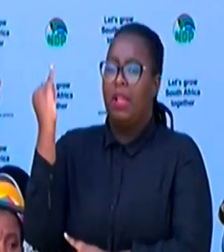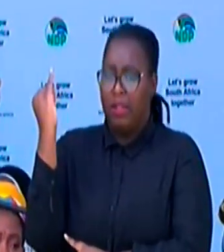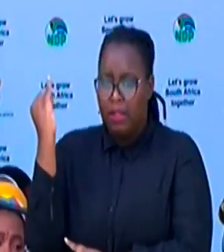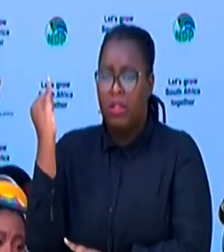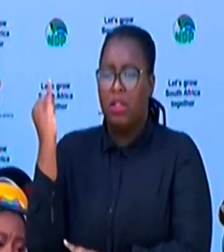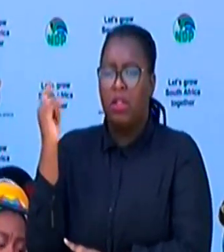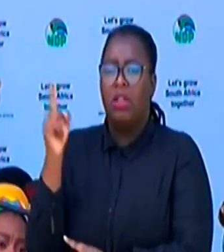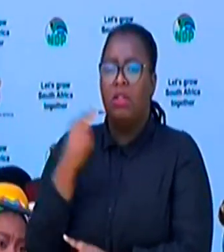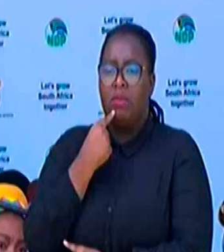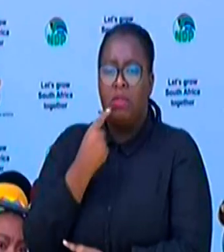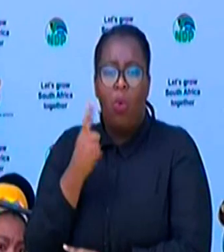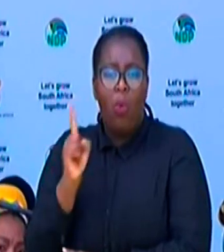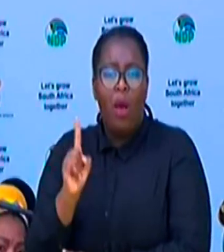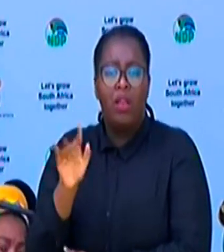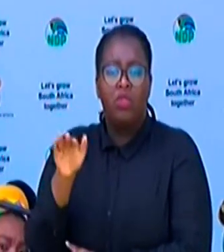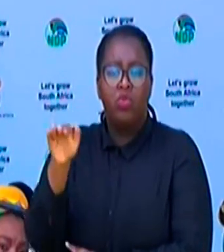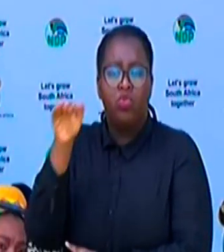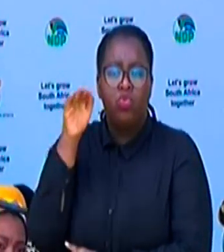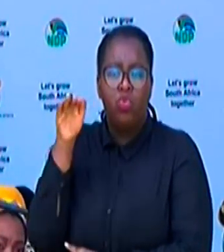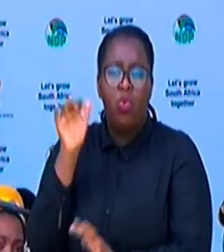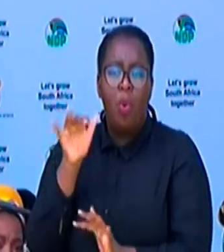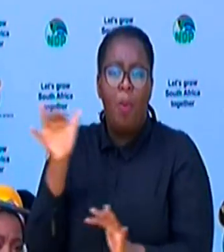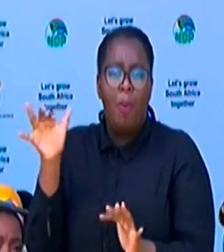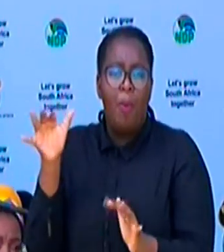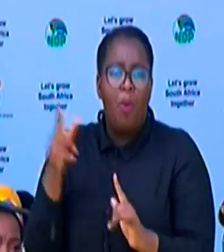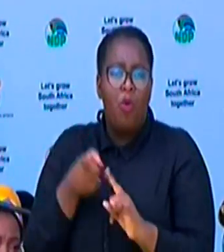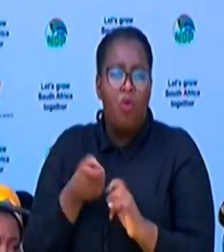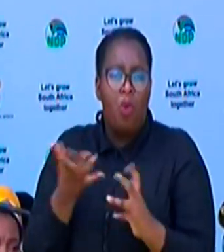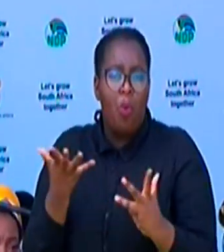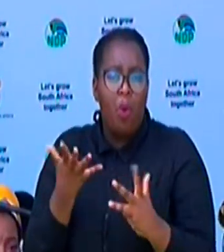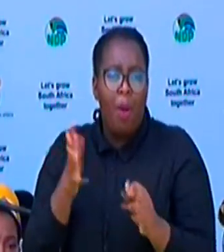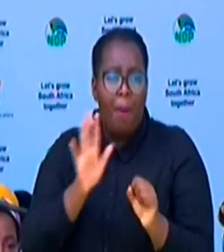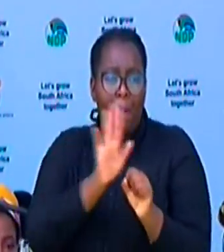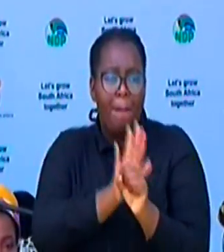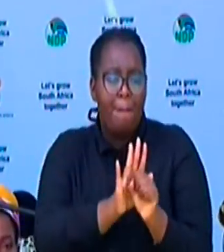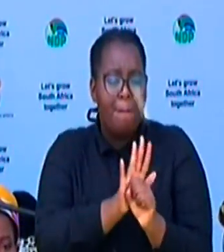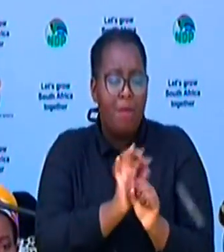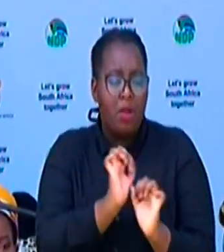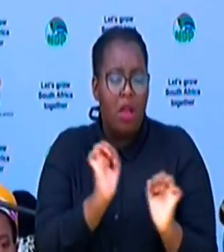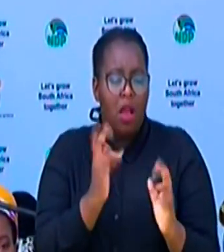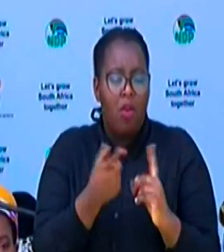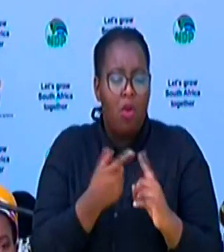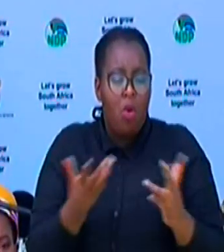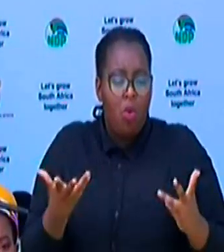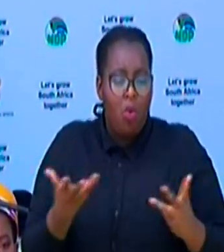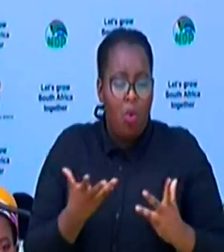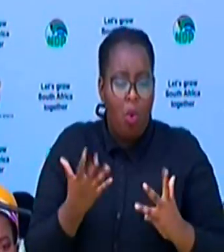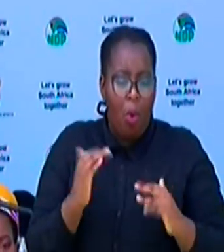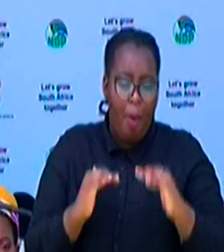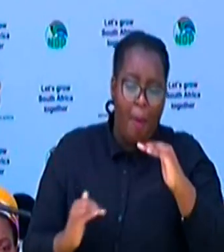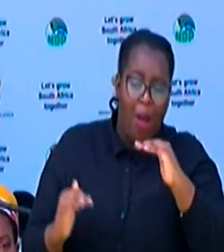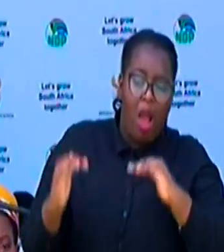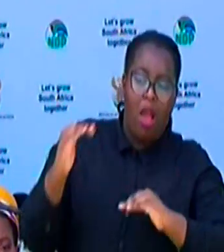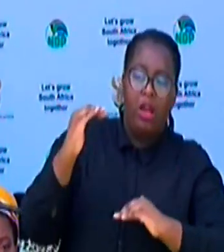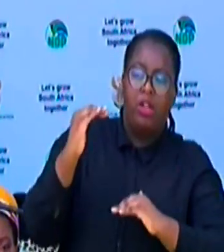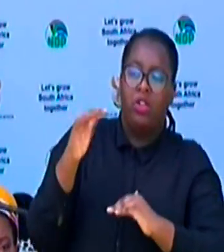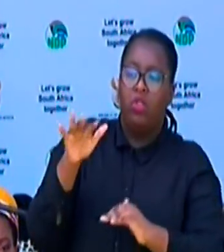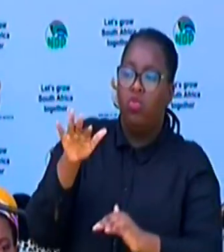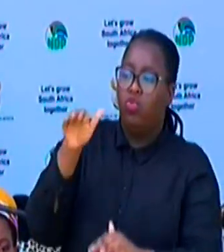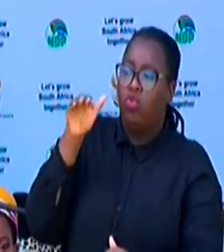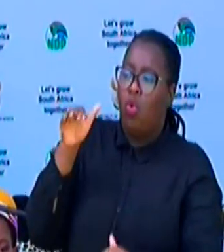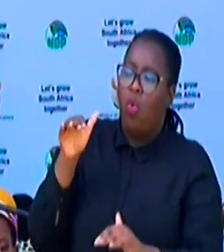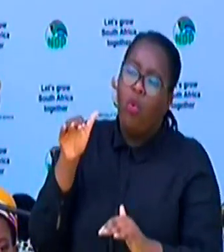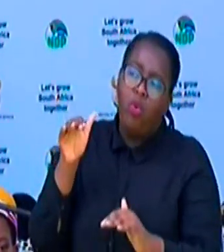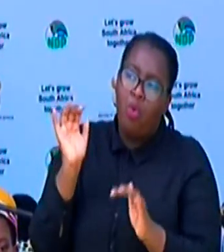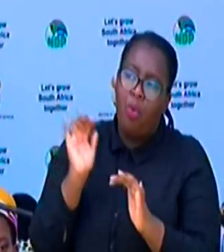Amazulu descend directly from the patriarch Zulu who was son